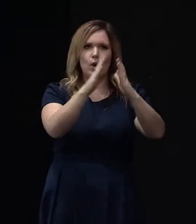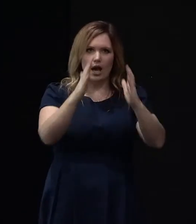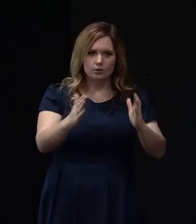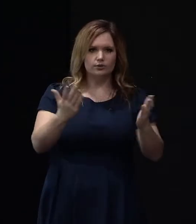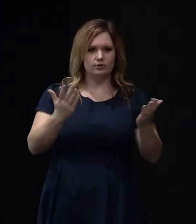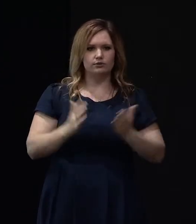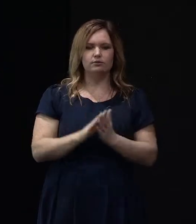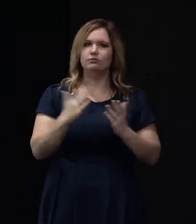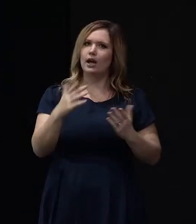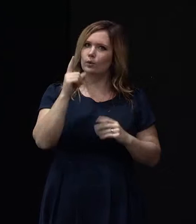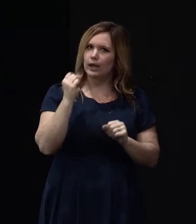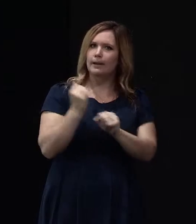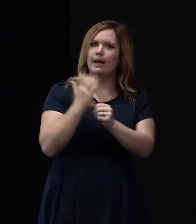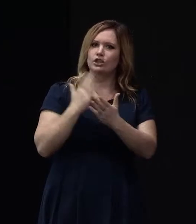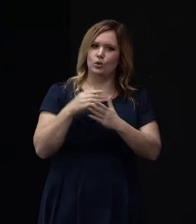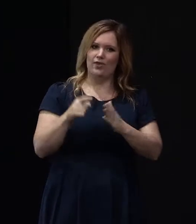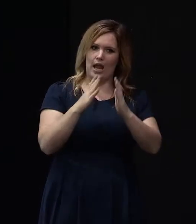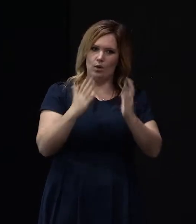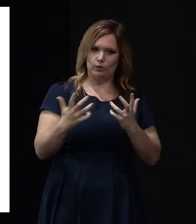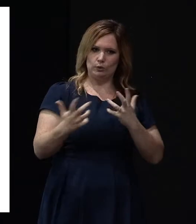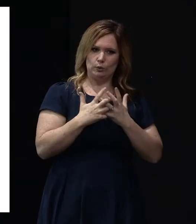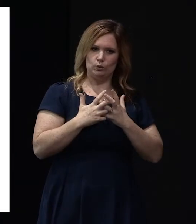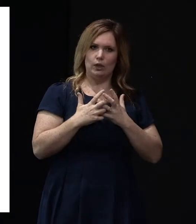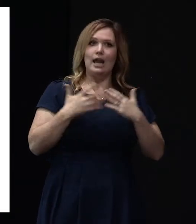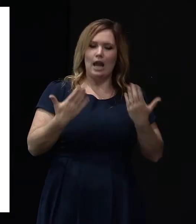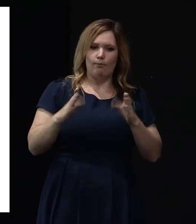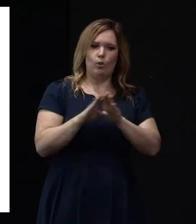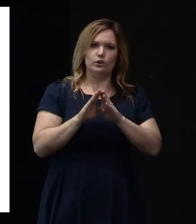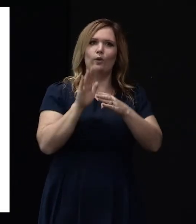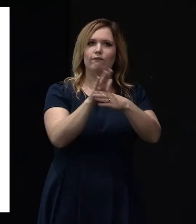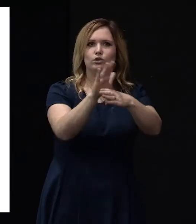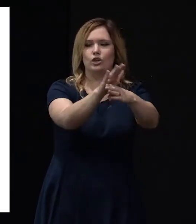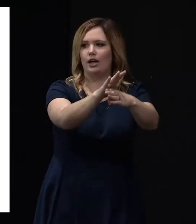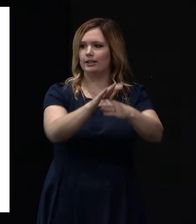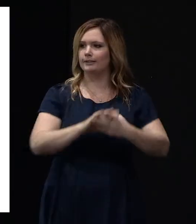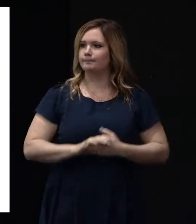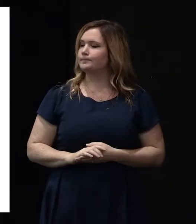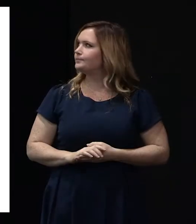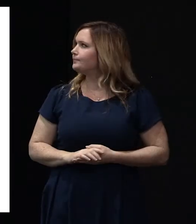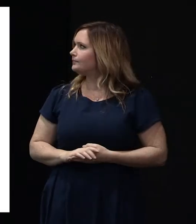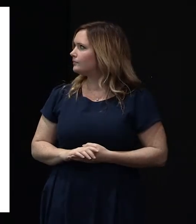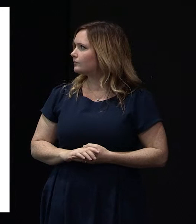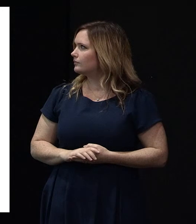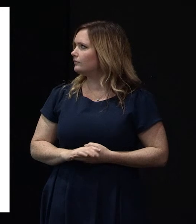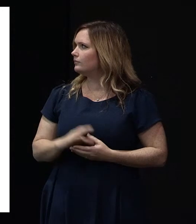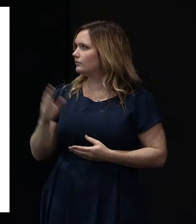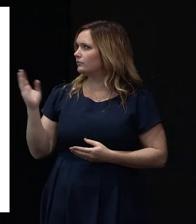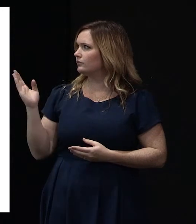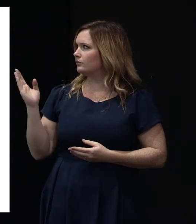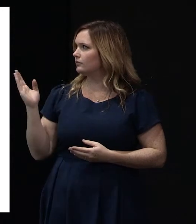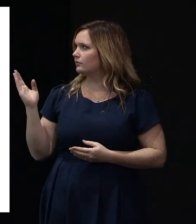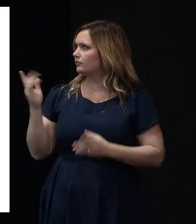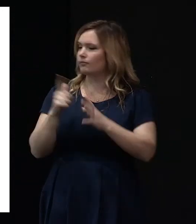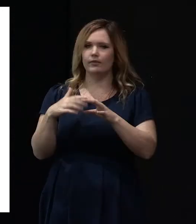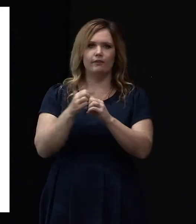and how you can get what you really want. This is just an example of what we call